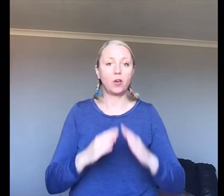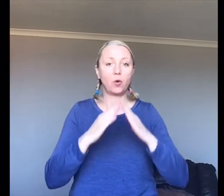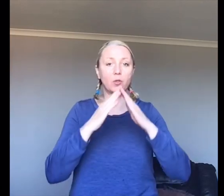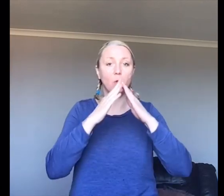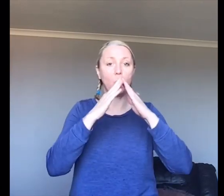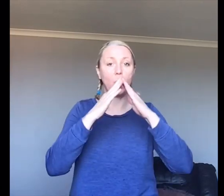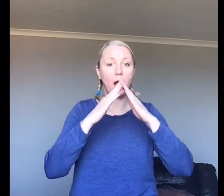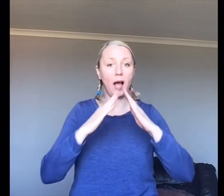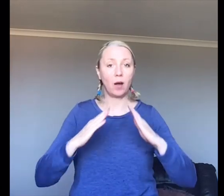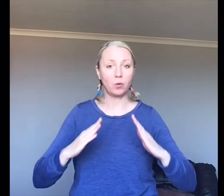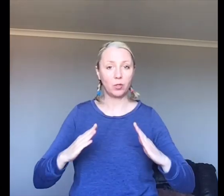also house.